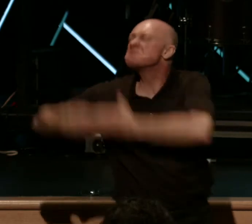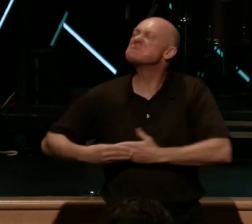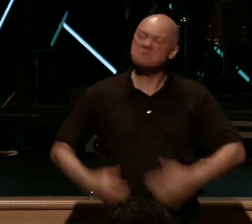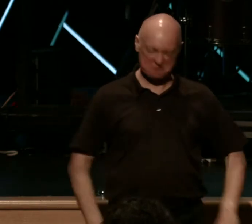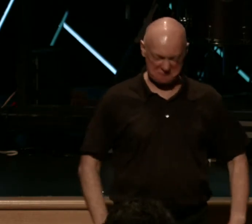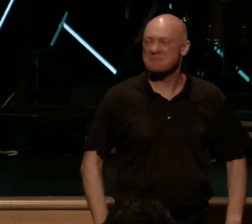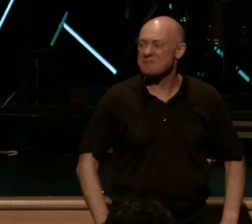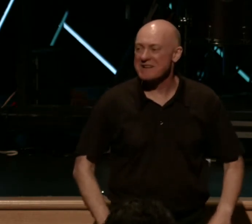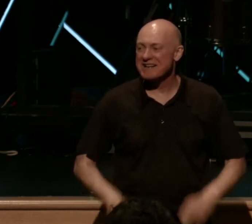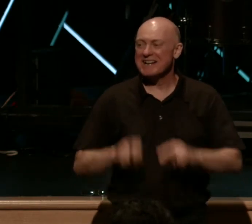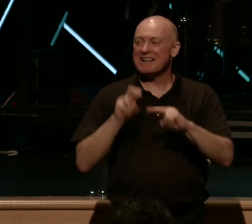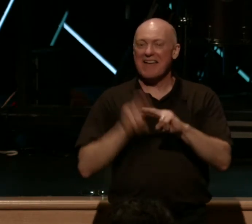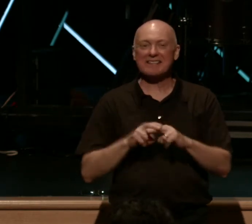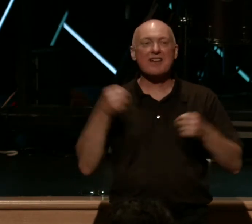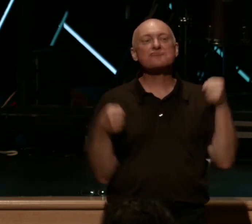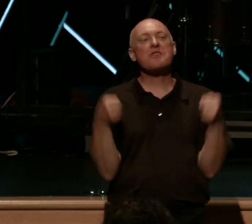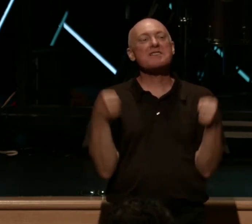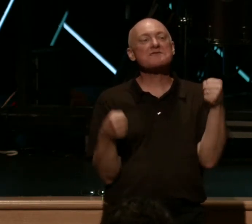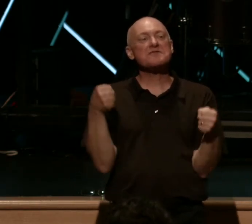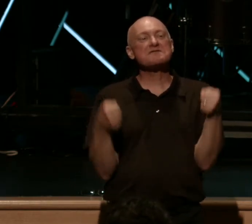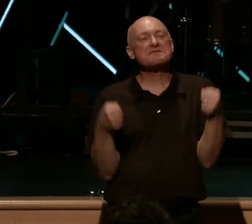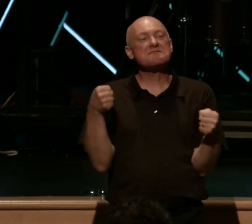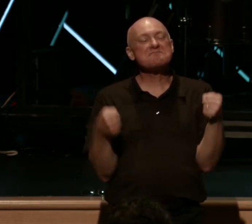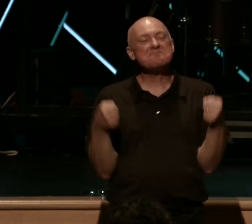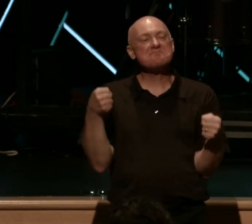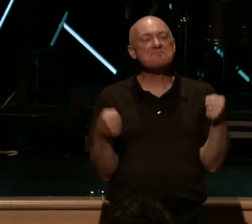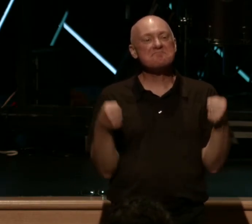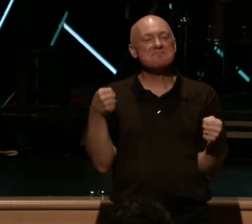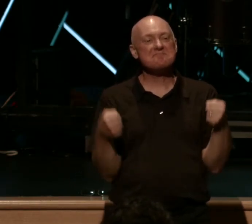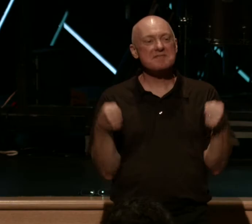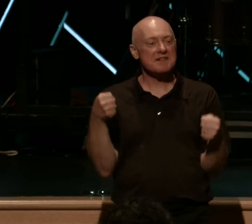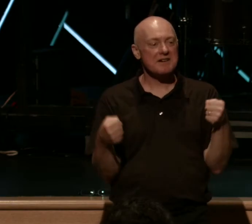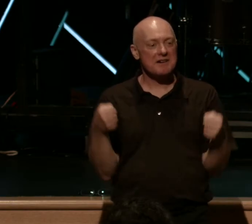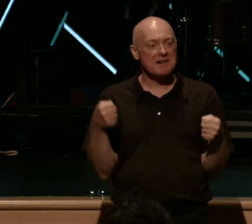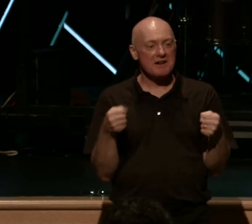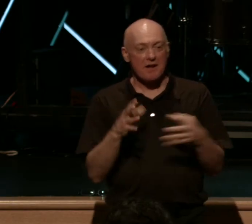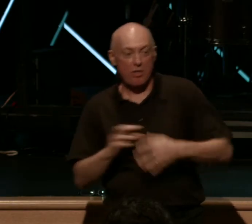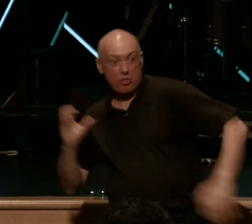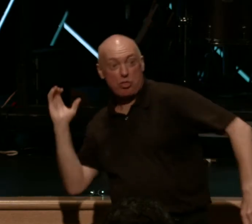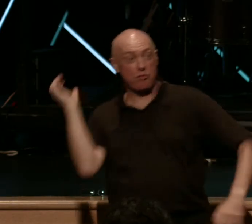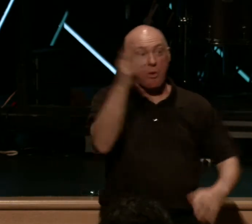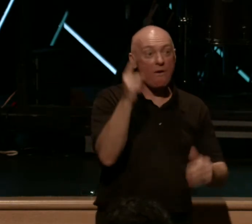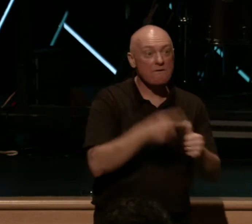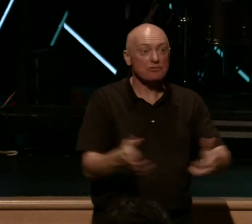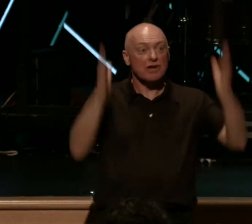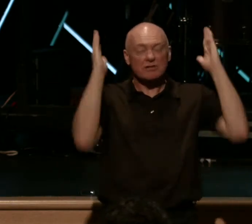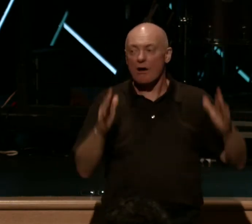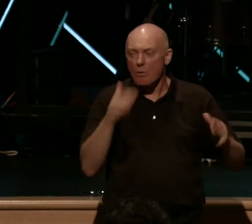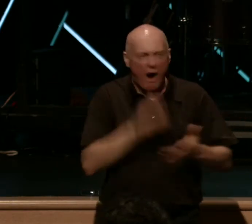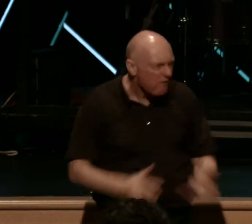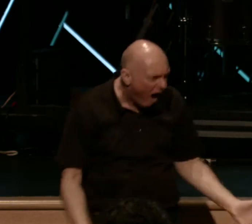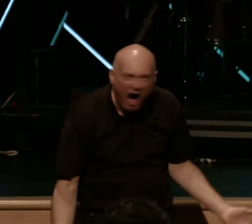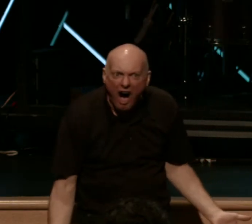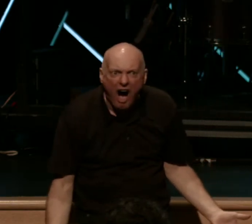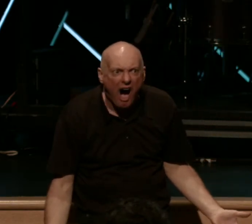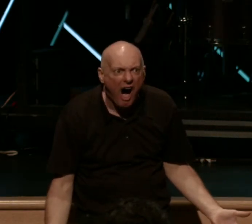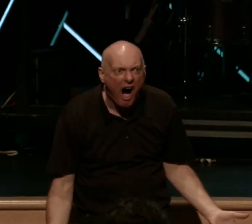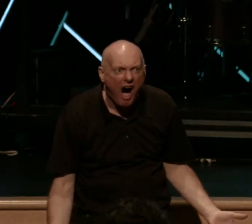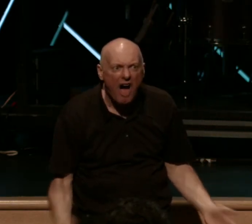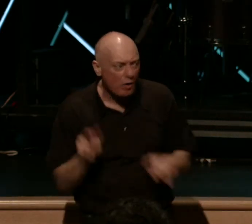They sat there driving down the road. They get the ball. They throw the first touchdown. She's going crazy. The whole time she's looking at her husband. He